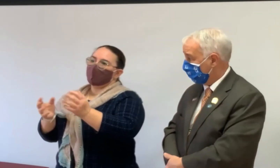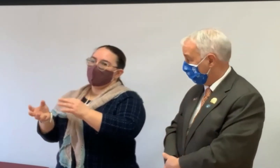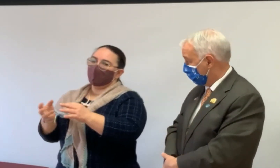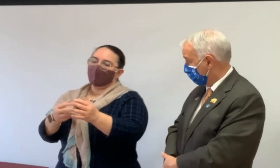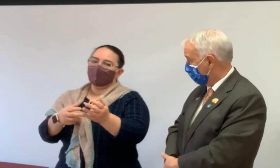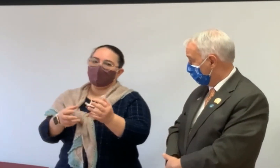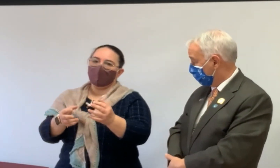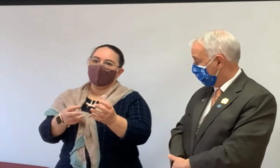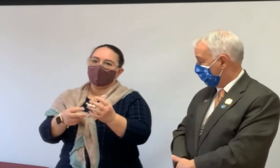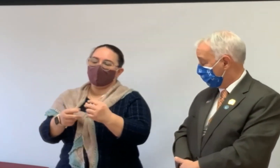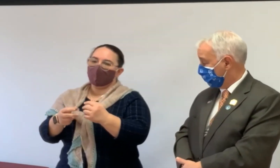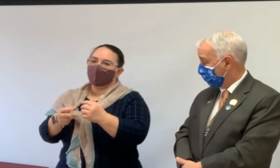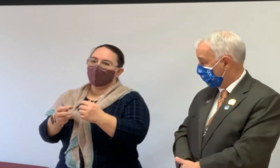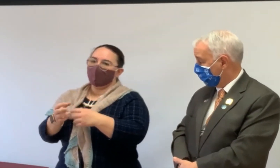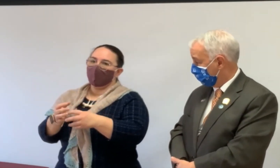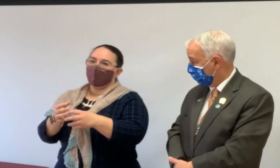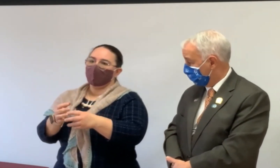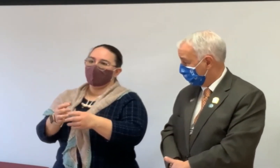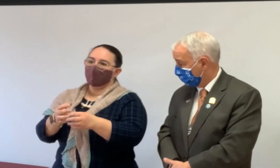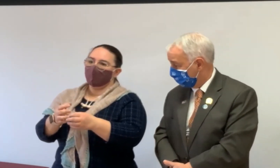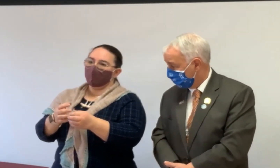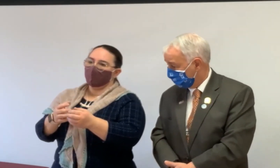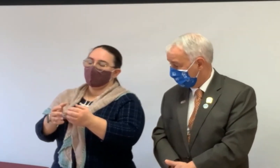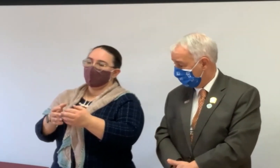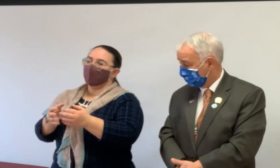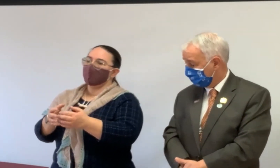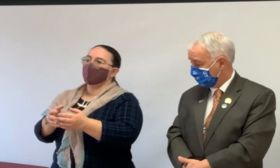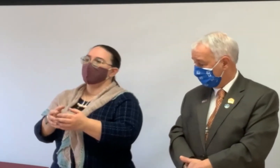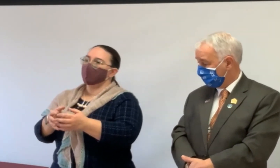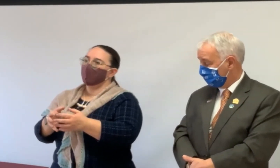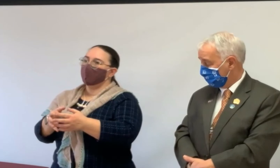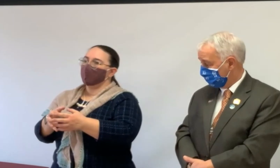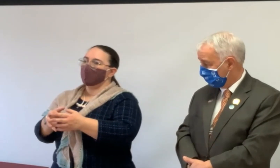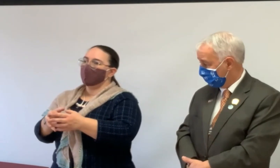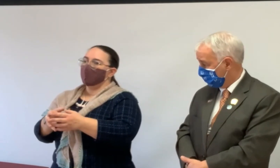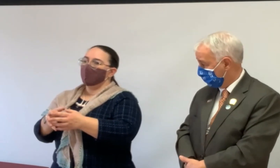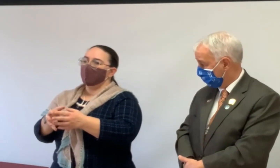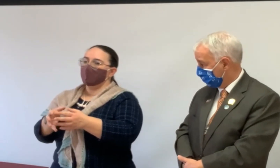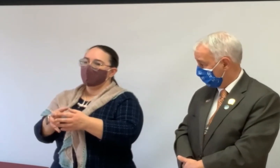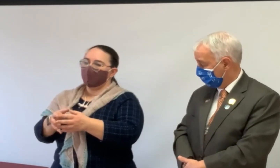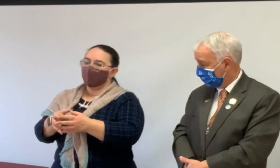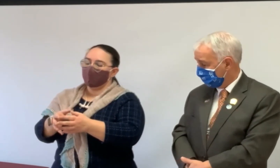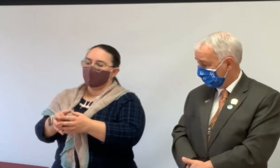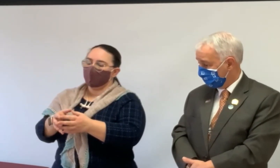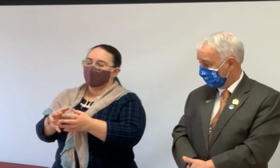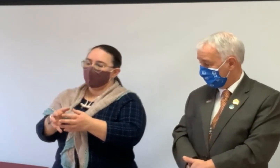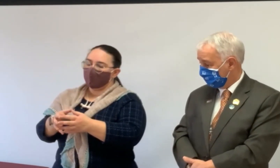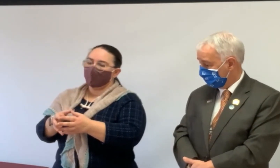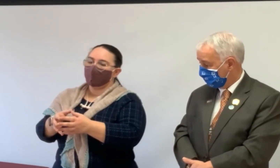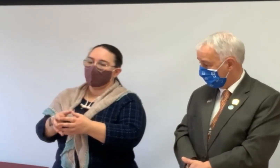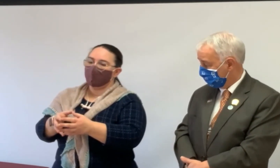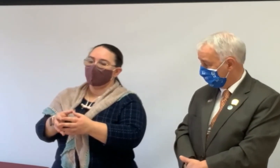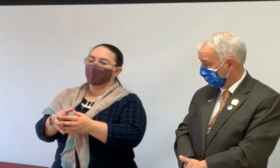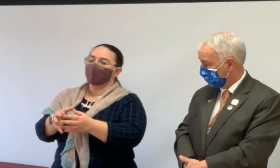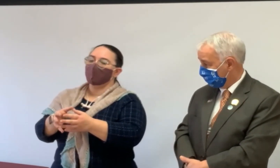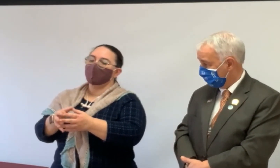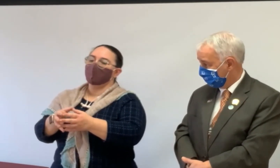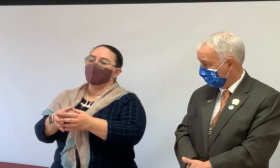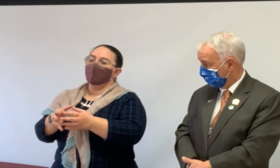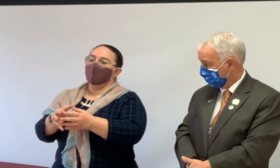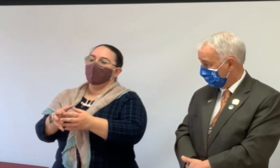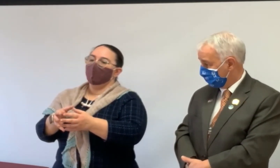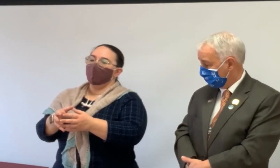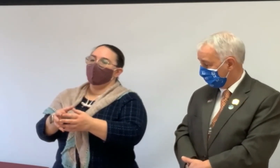Back to what I was saying about when we counsel you, a seller selling their property and it's not always, it doesn't always have to be in perfect